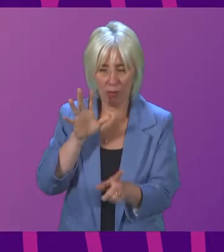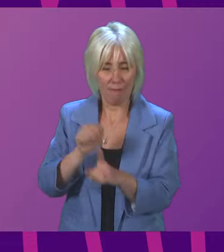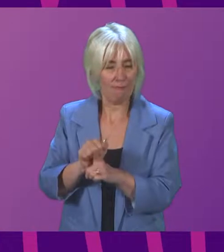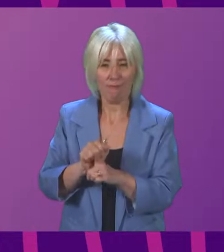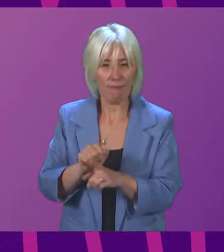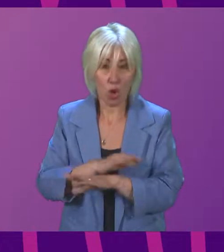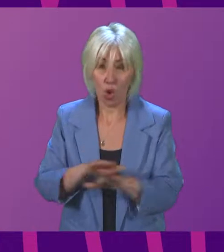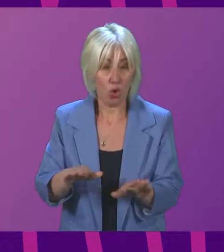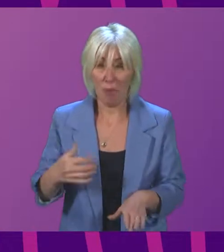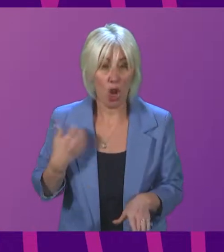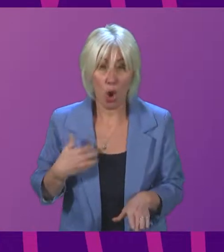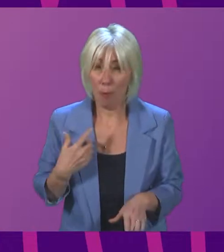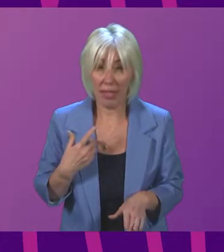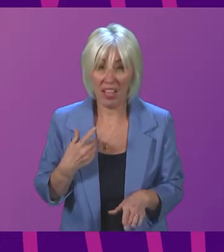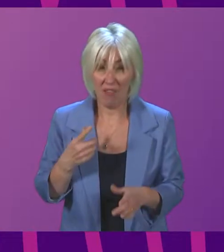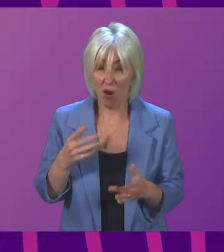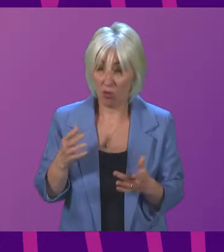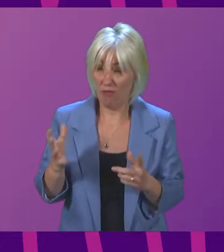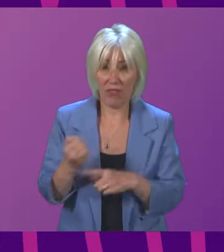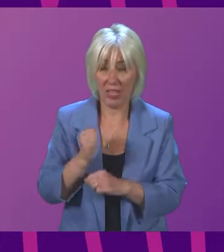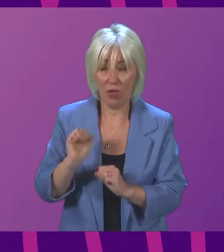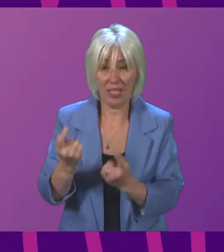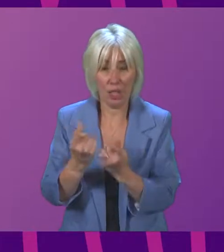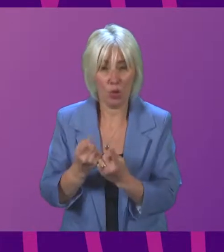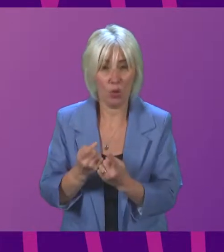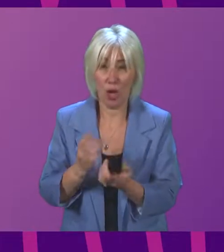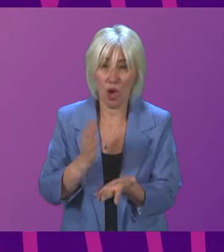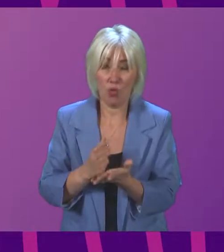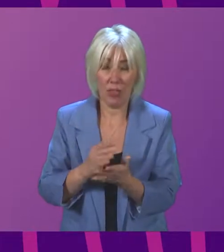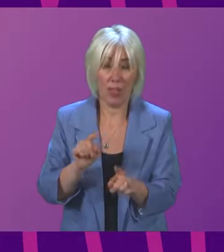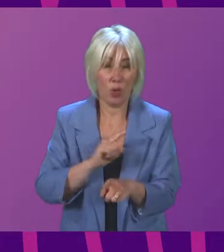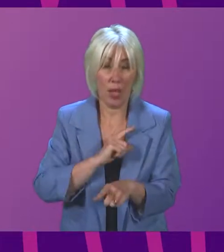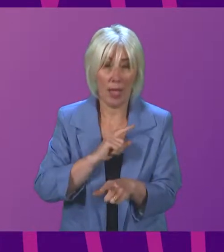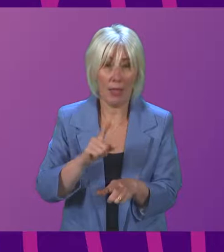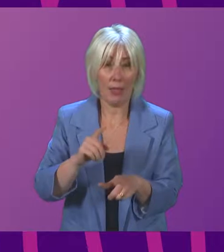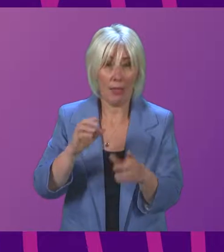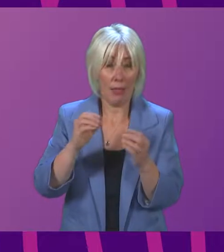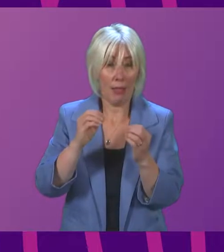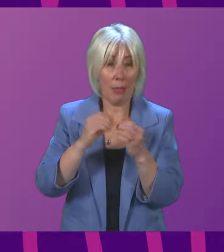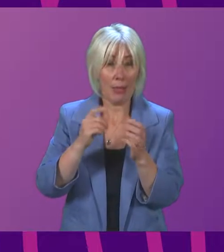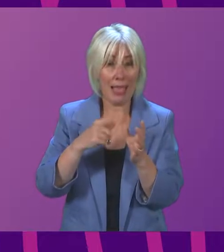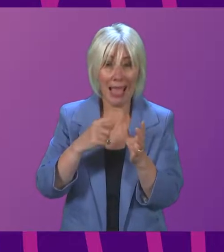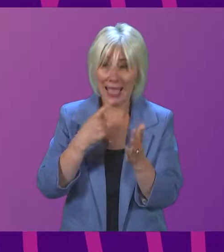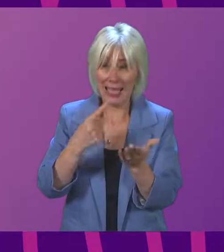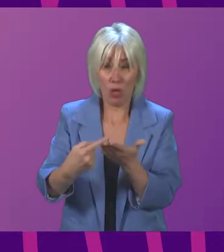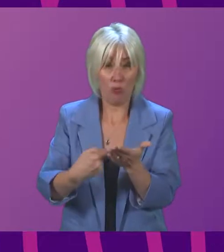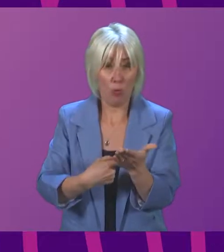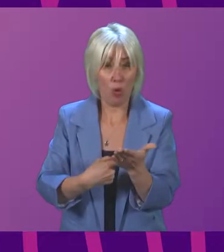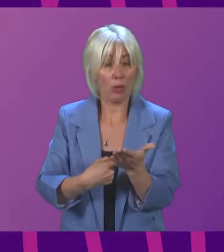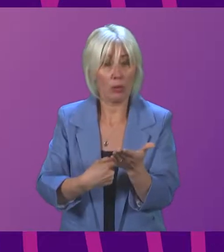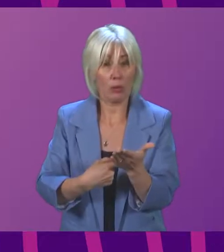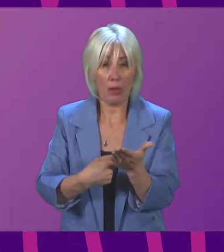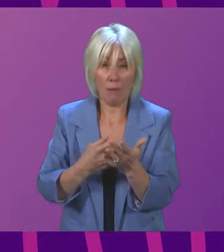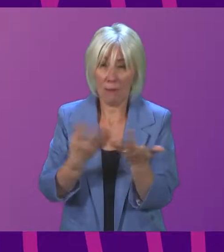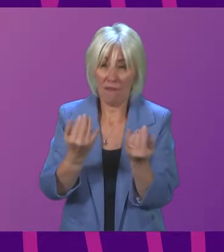to have surfaced these issues. That is fundamentally the issue that the BAA brought forward in the report. There was a number of